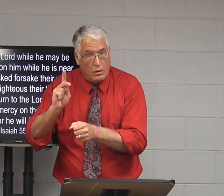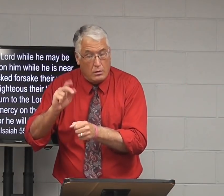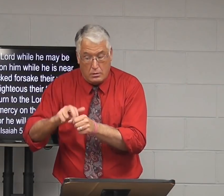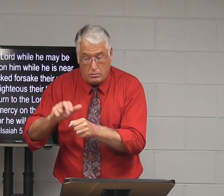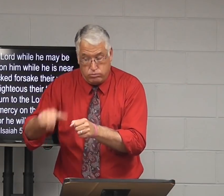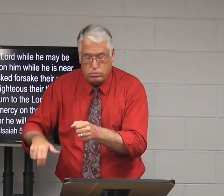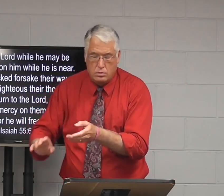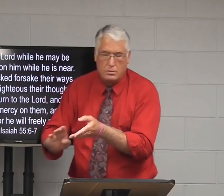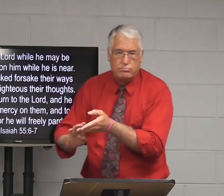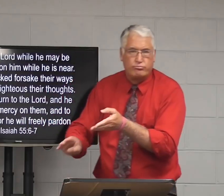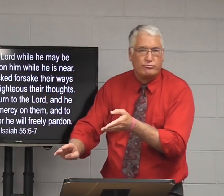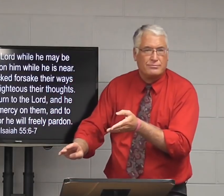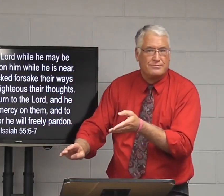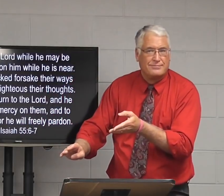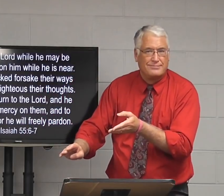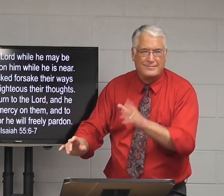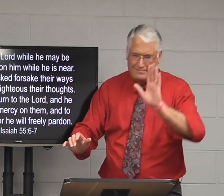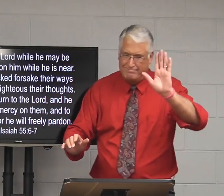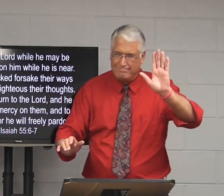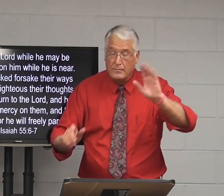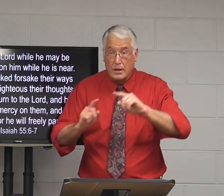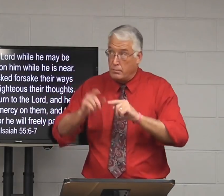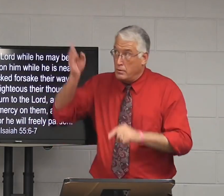you know, told him about resigning and that he would pardon him.